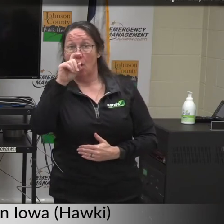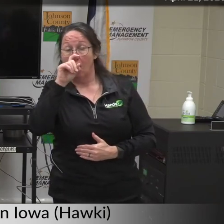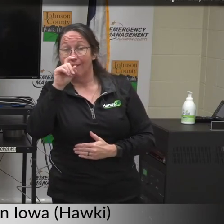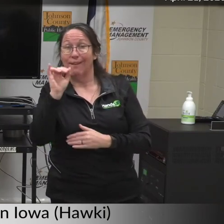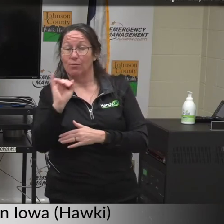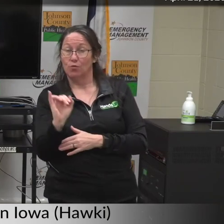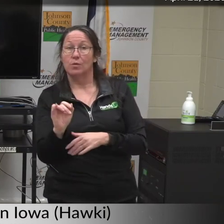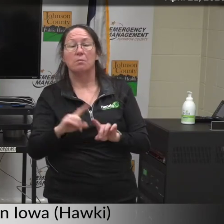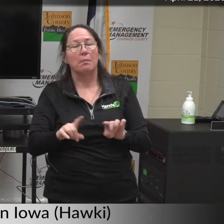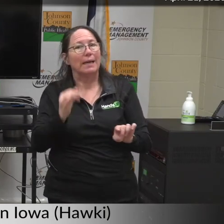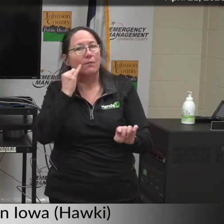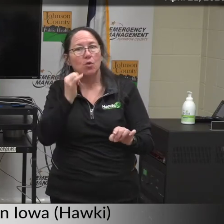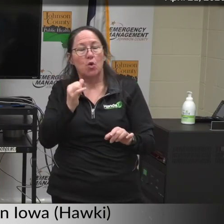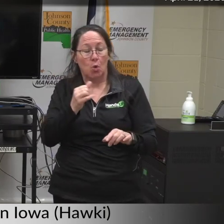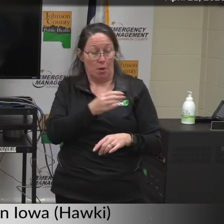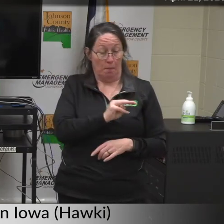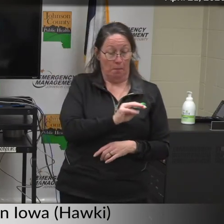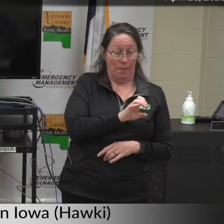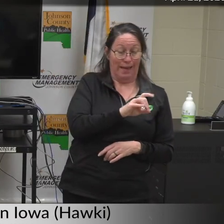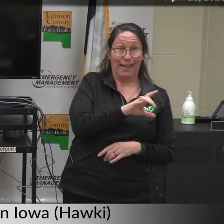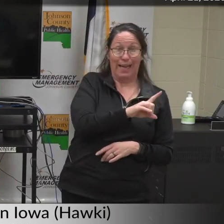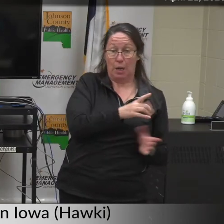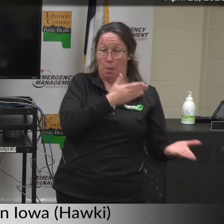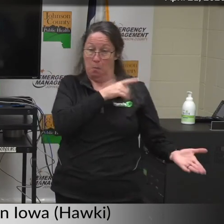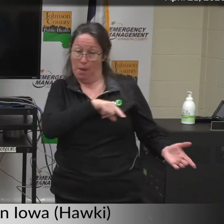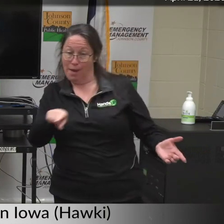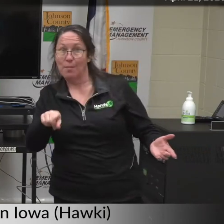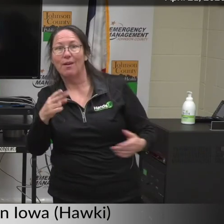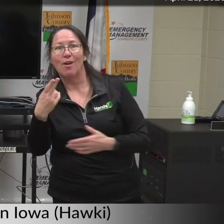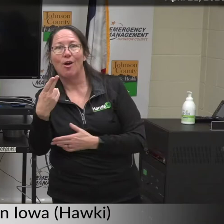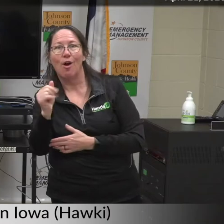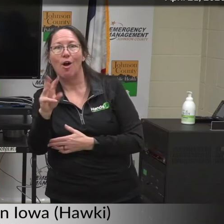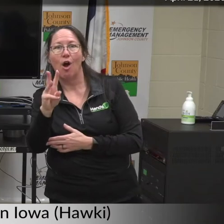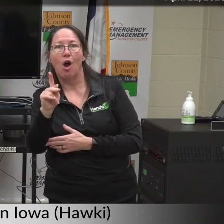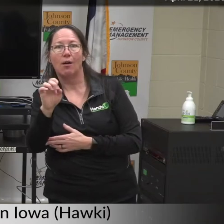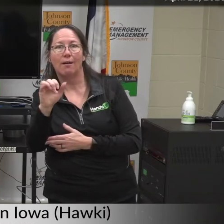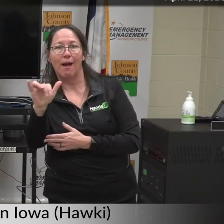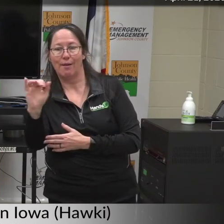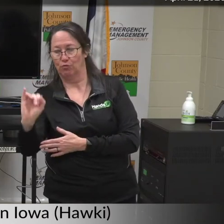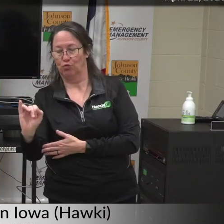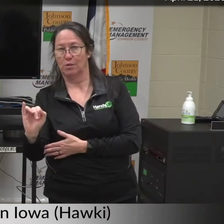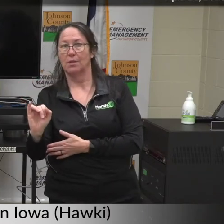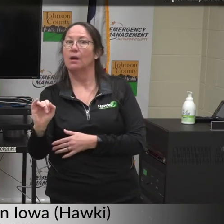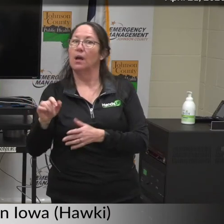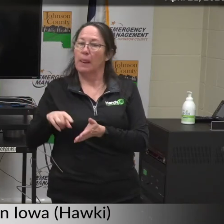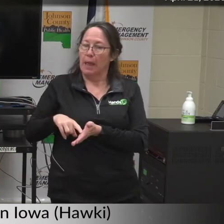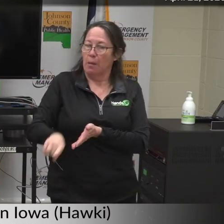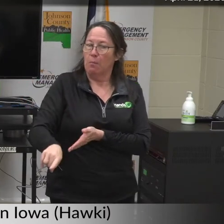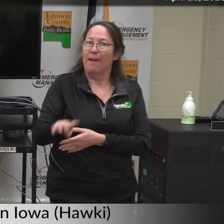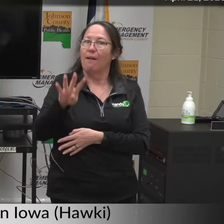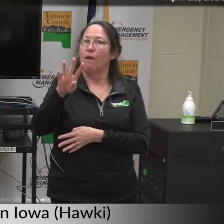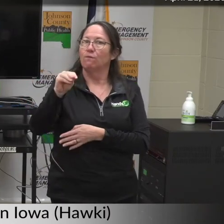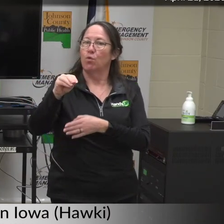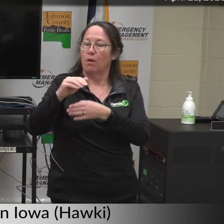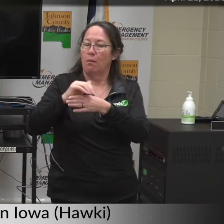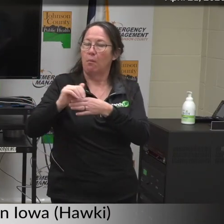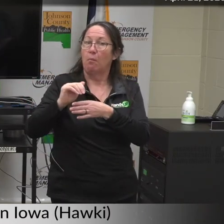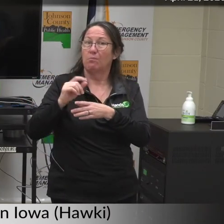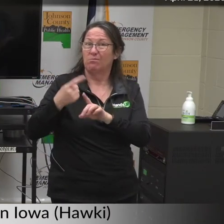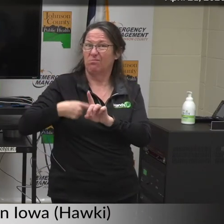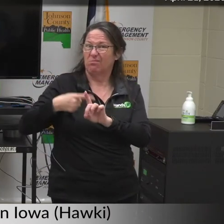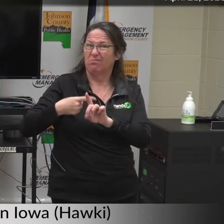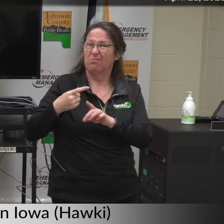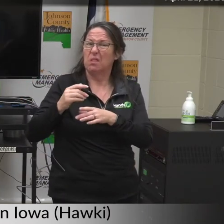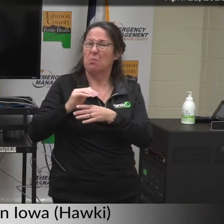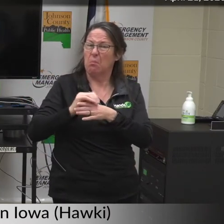for Medicaid, so if you don't qualify for Medicaid you might qualify for Hawkeye. No family pays more than $40 per month and some families don't pay